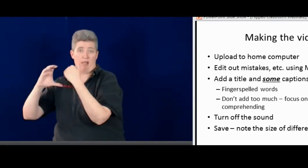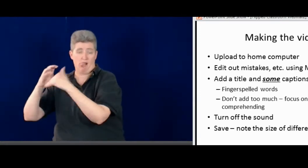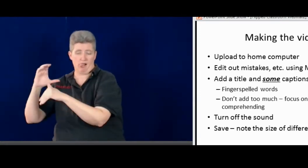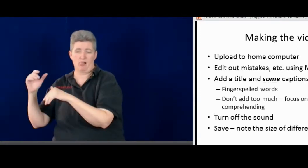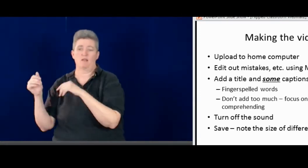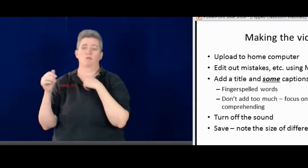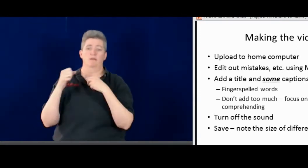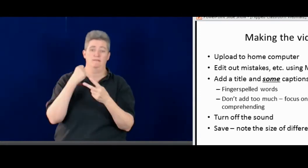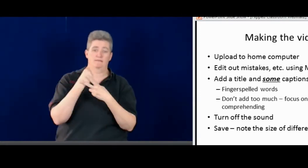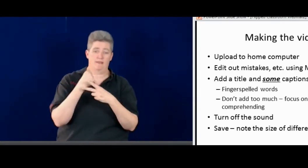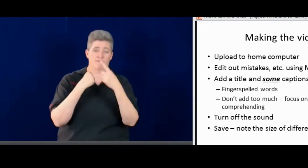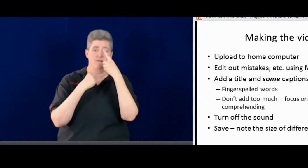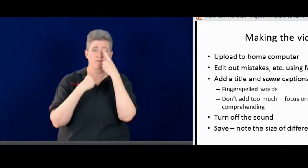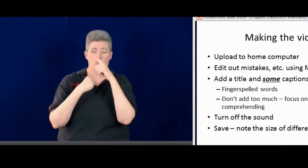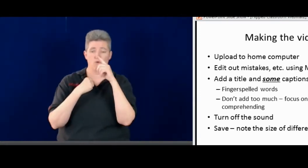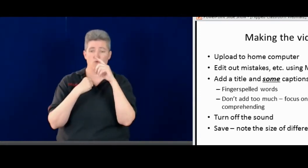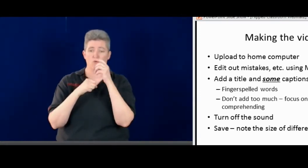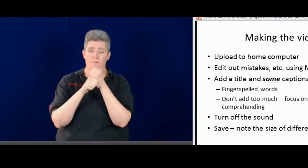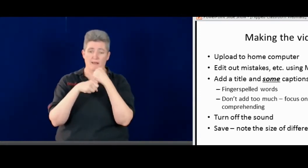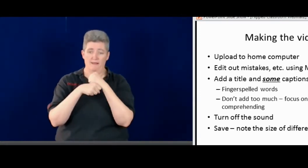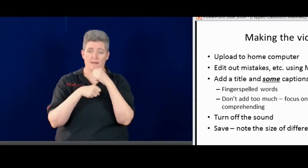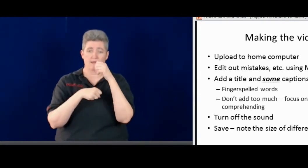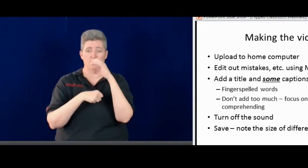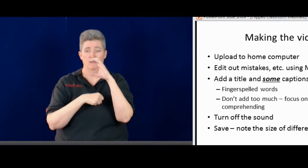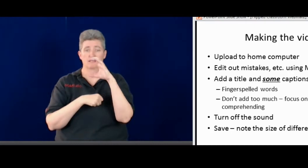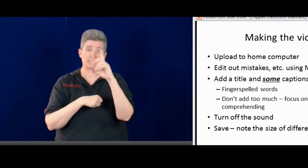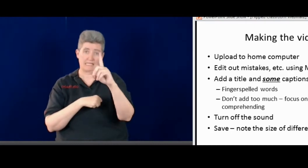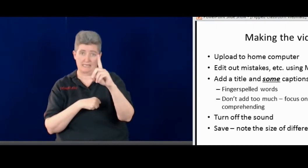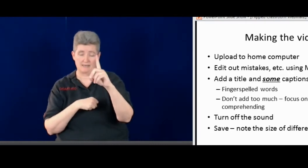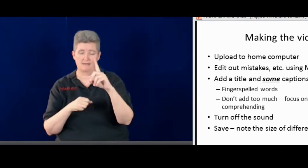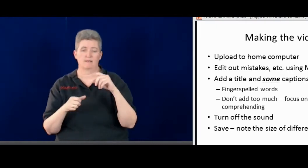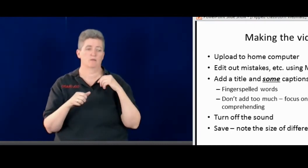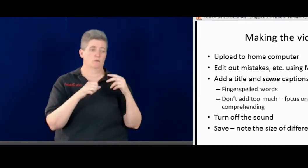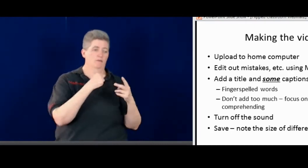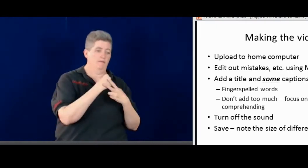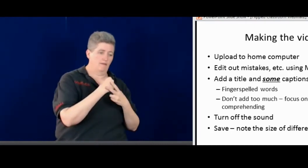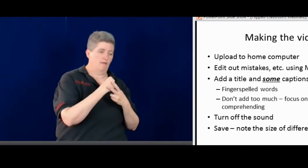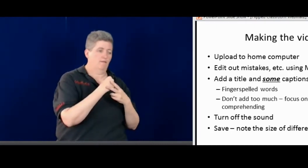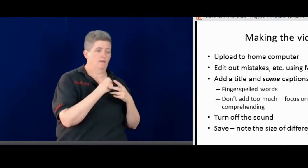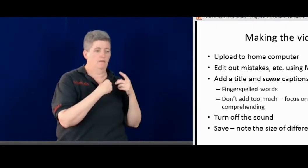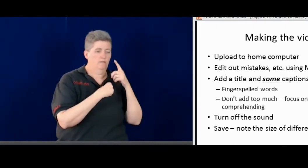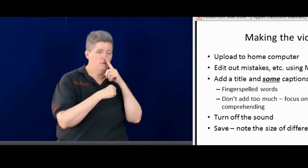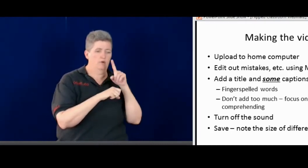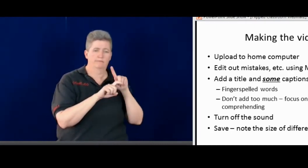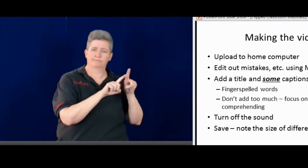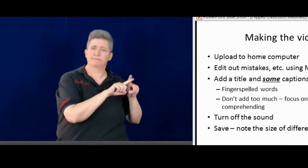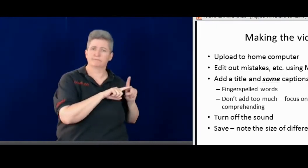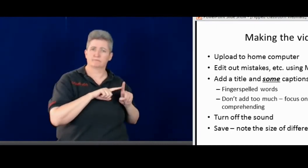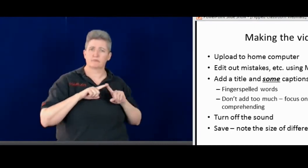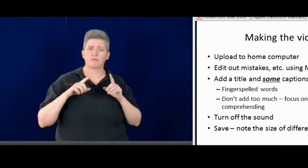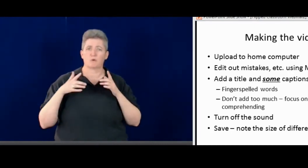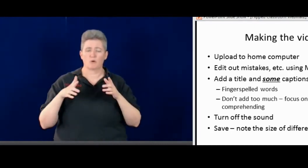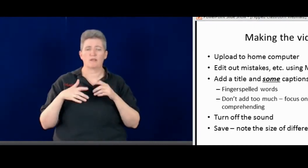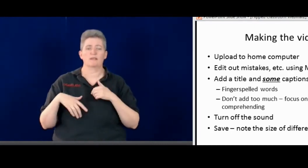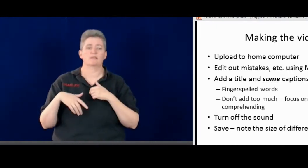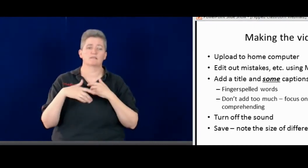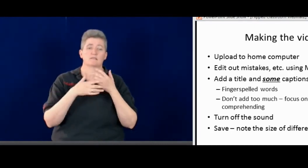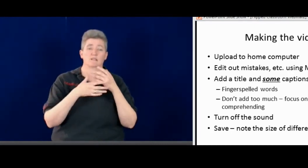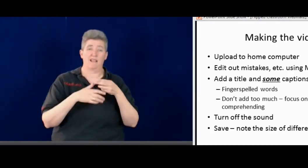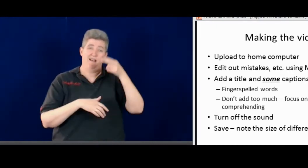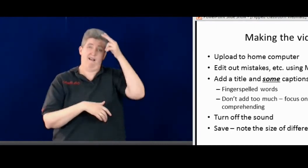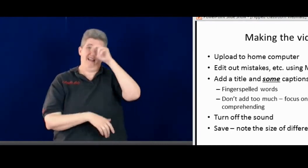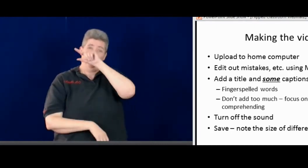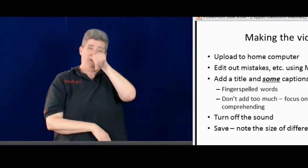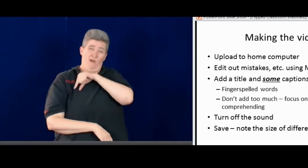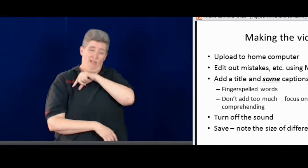the video. Save it to email. You could save it for, I save it for making CDs. Save it for a variety of different